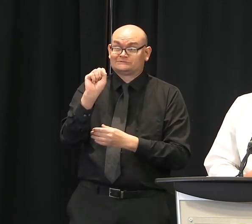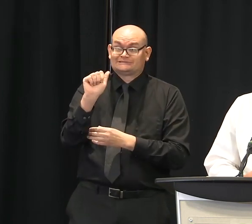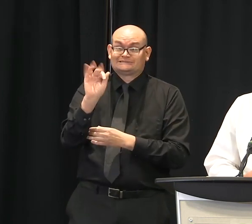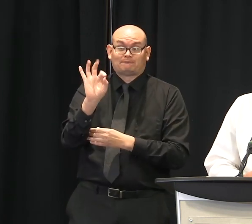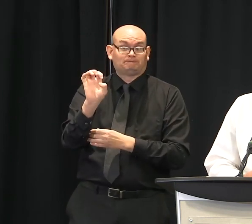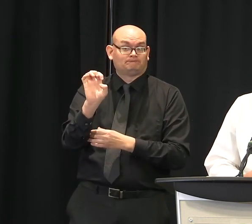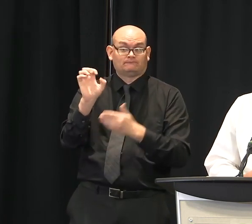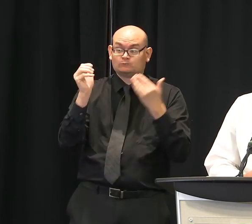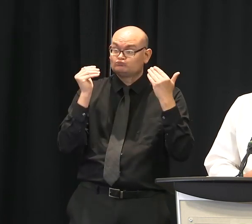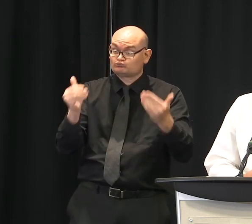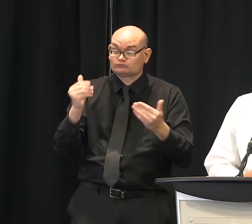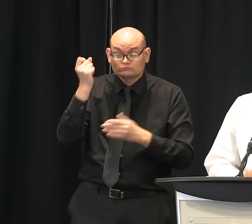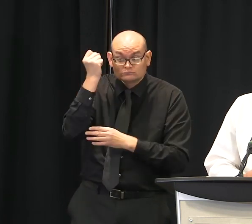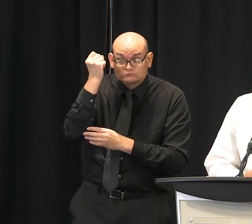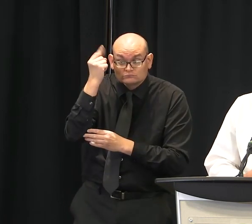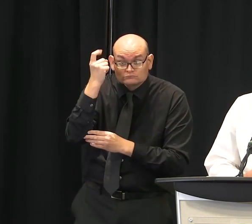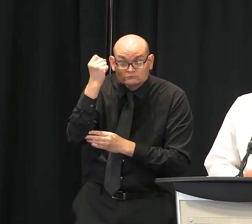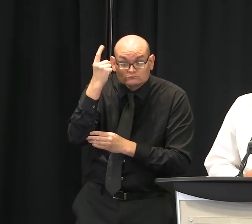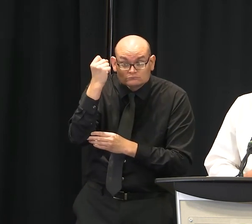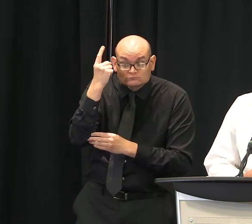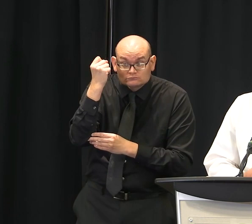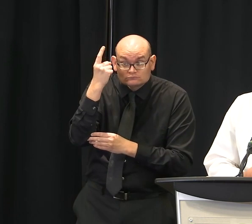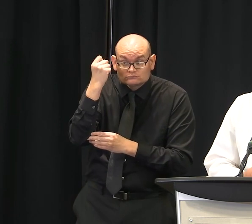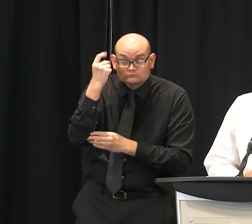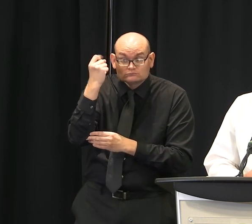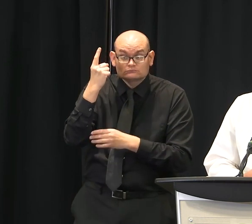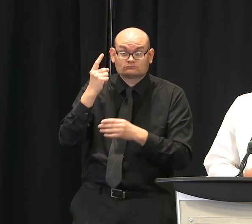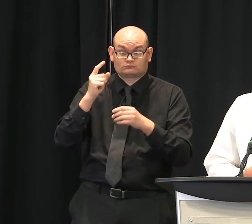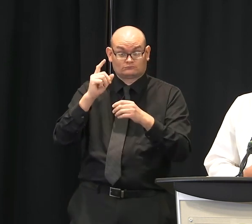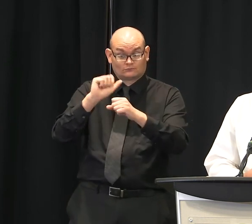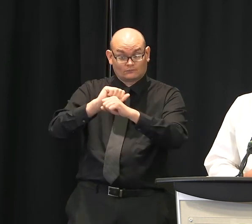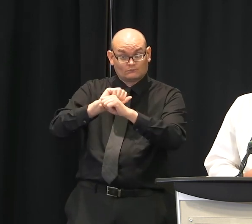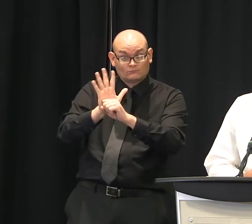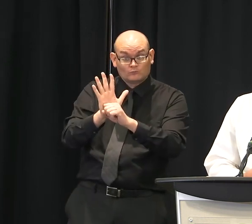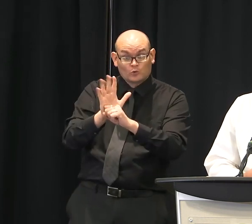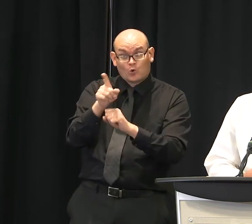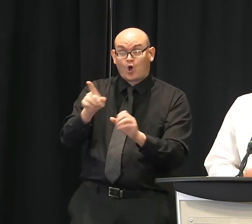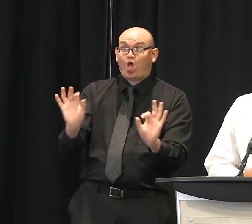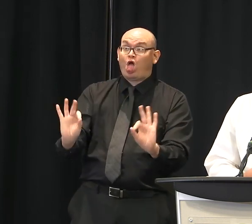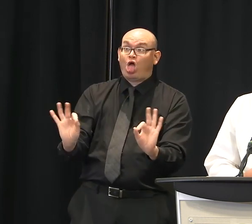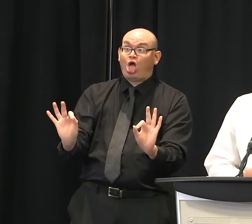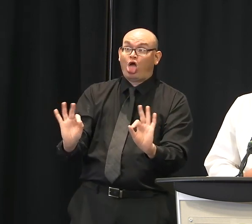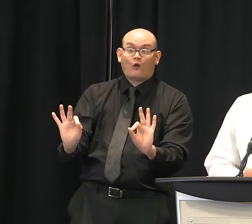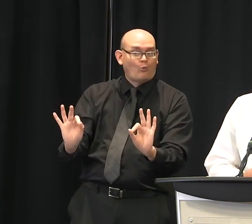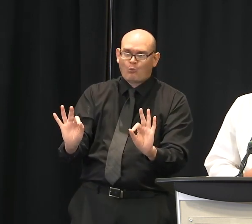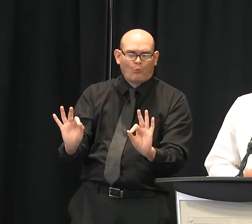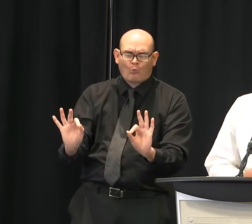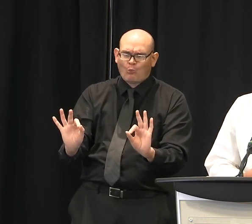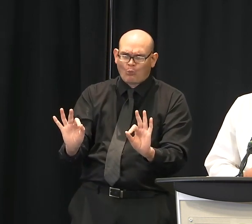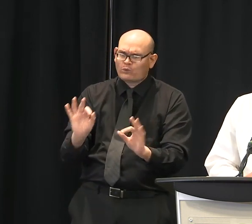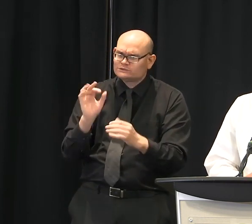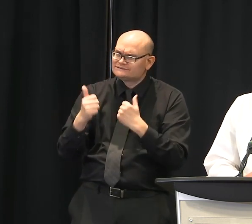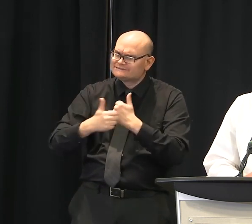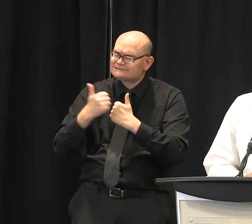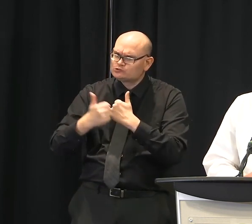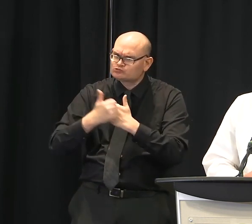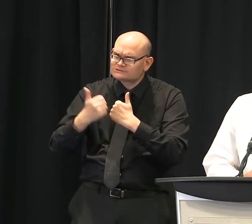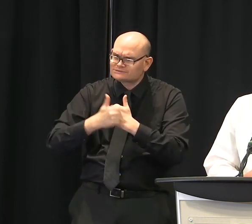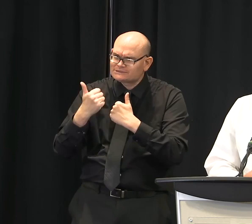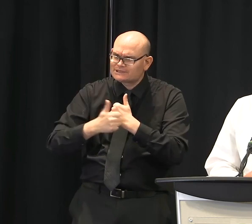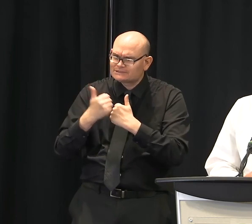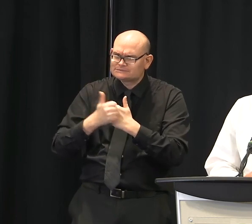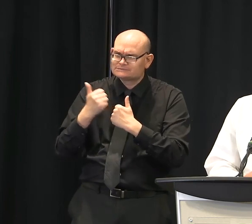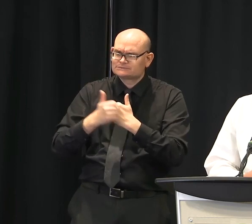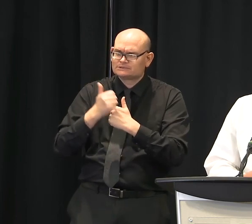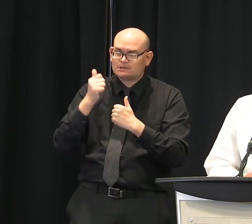very, very dangerous disease in that suppressing this disease in the community is going to require everyone paying